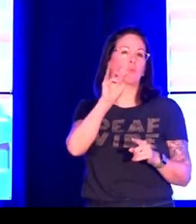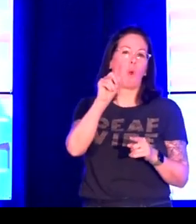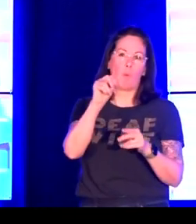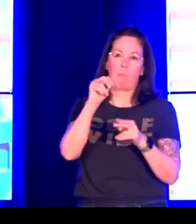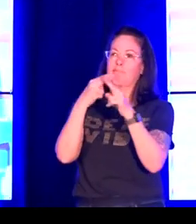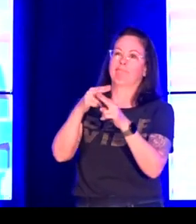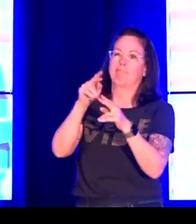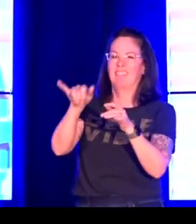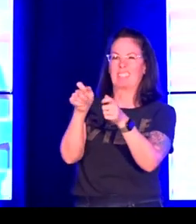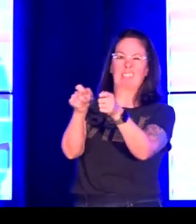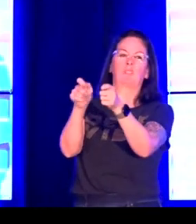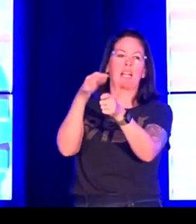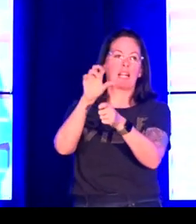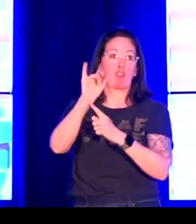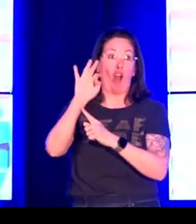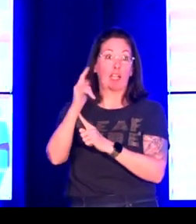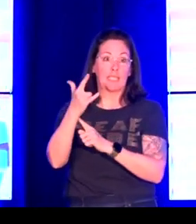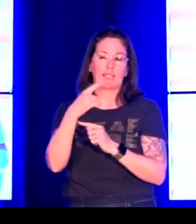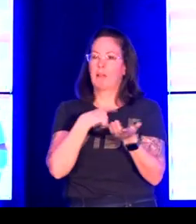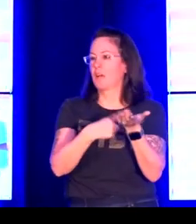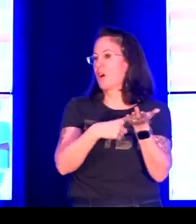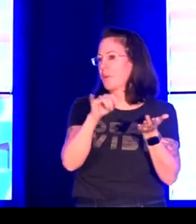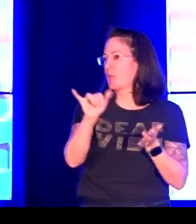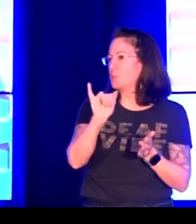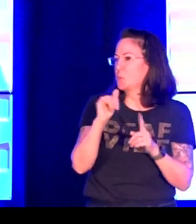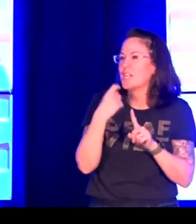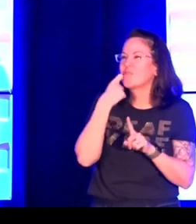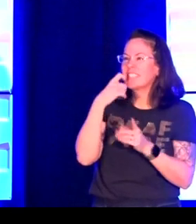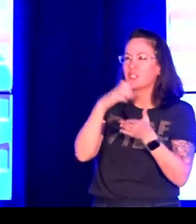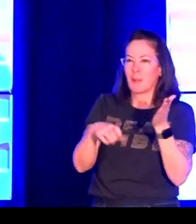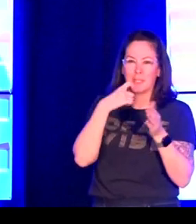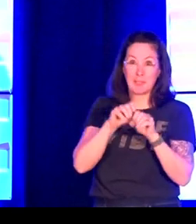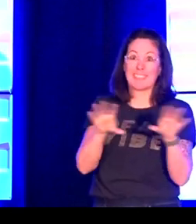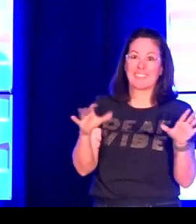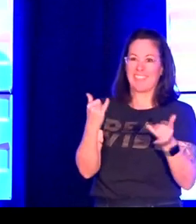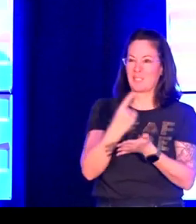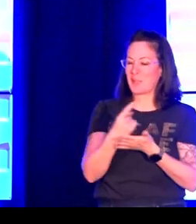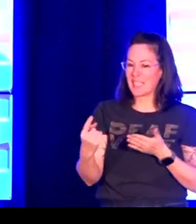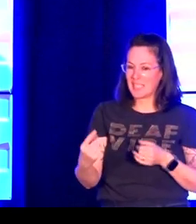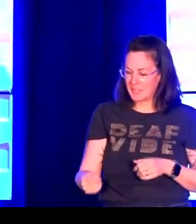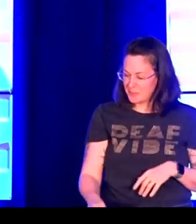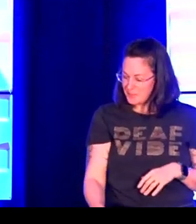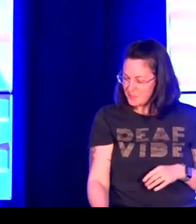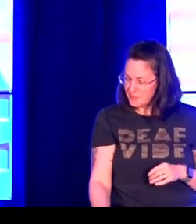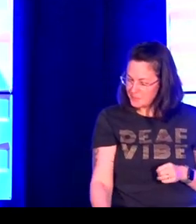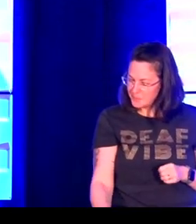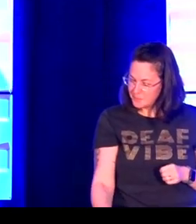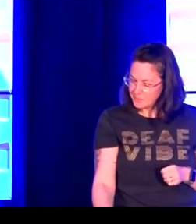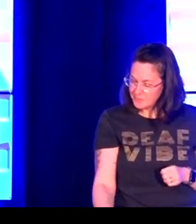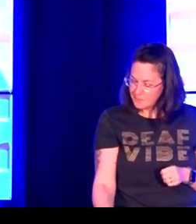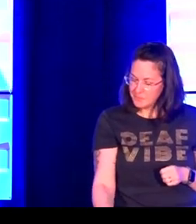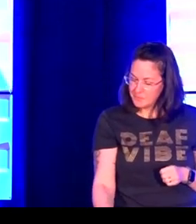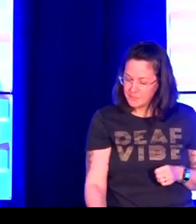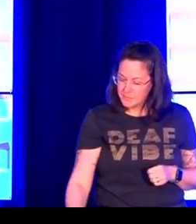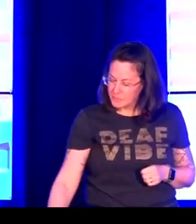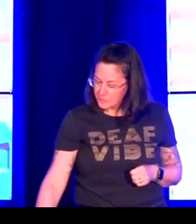and this practice is what led Dan Slobin to describe this as the tyranny of glossing